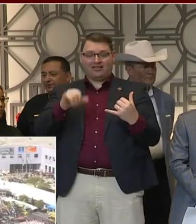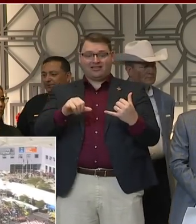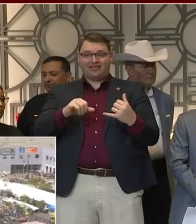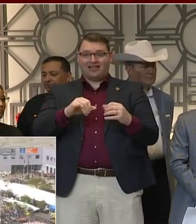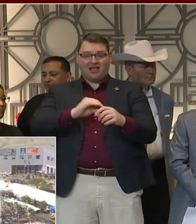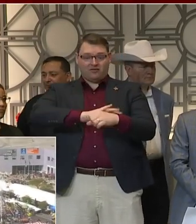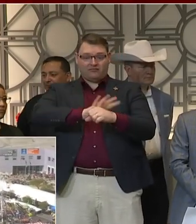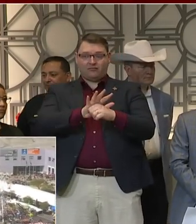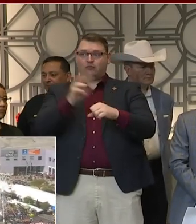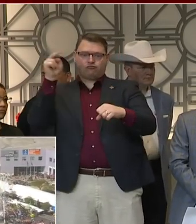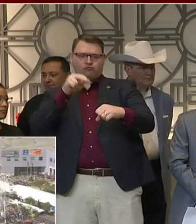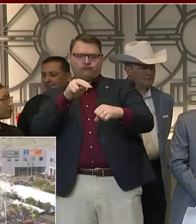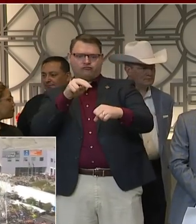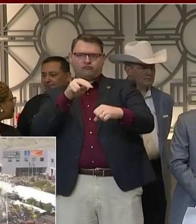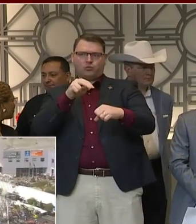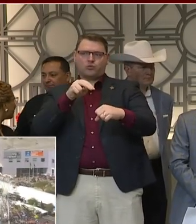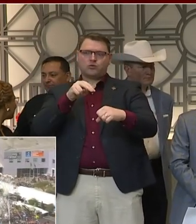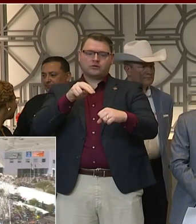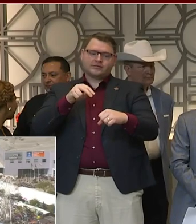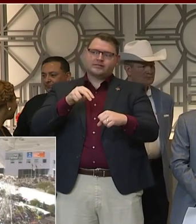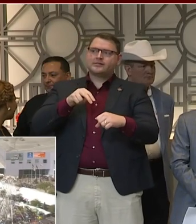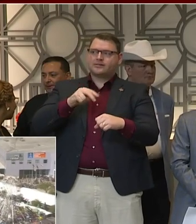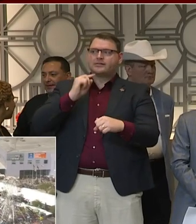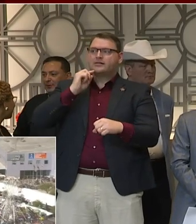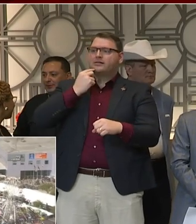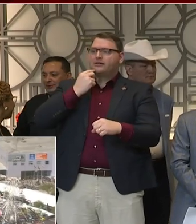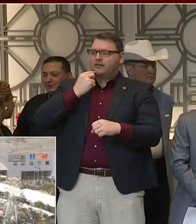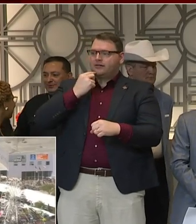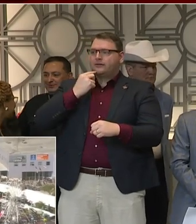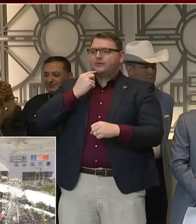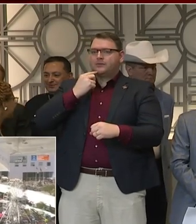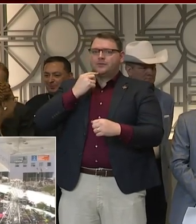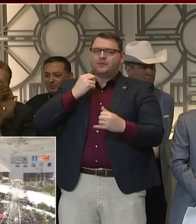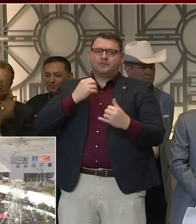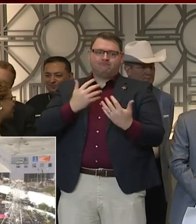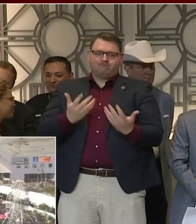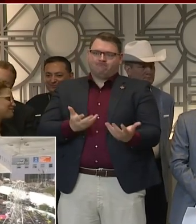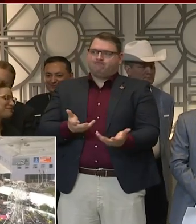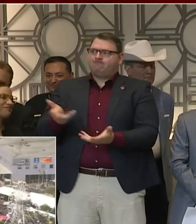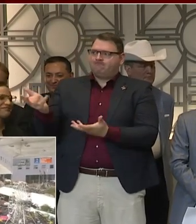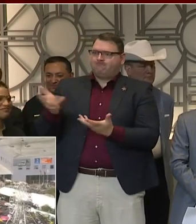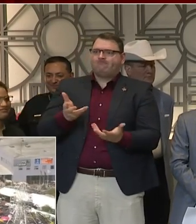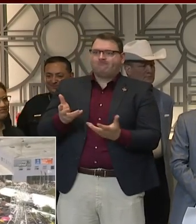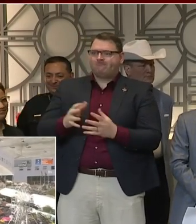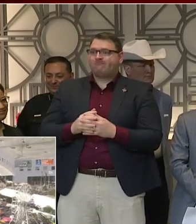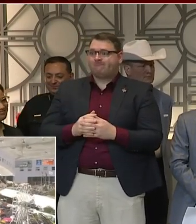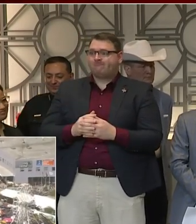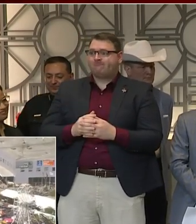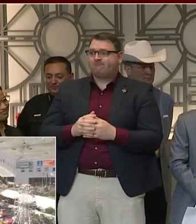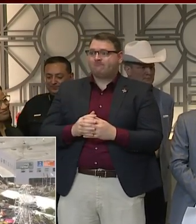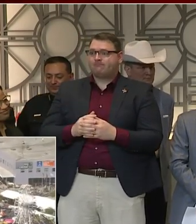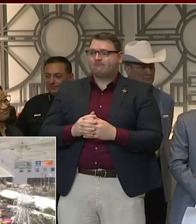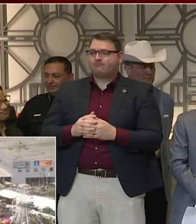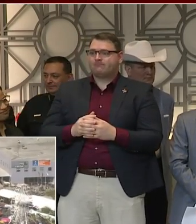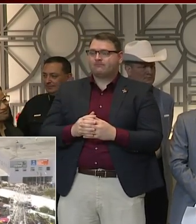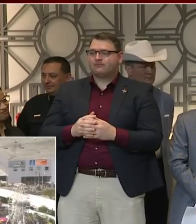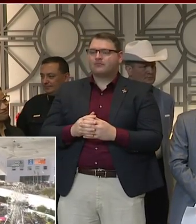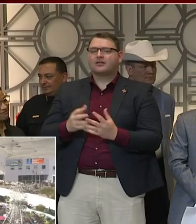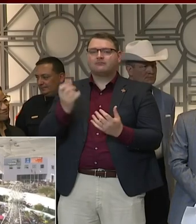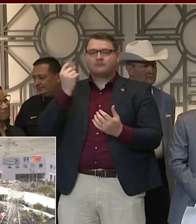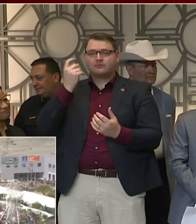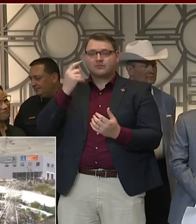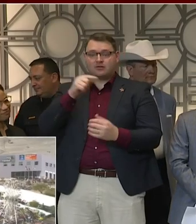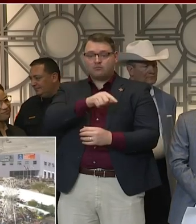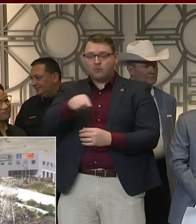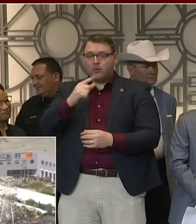one, that we want people to take all the precautions that they can, especially, as the mayor mentioned, those who are elderly,